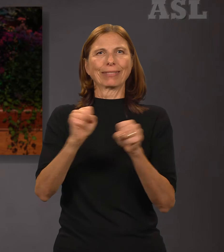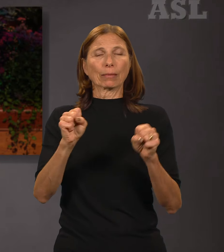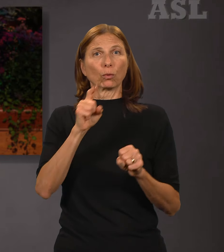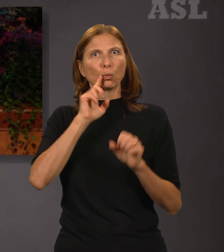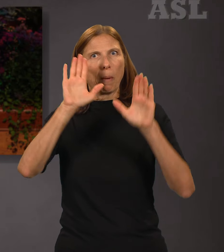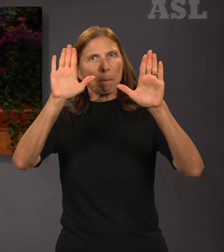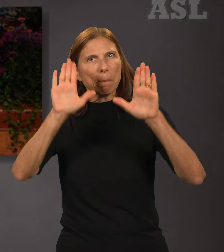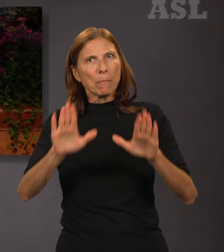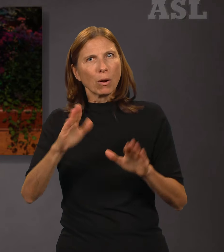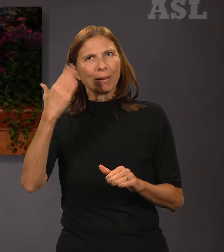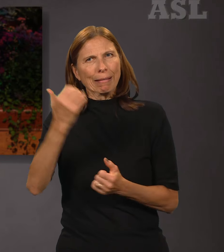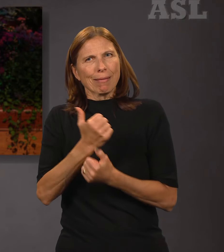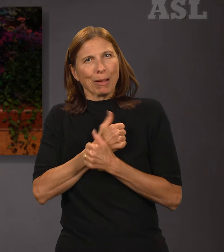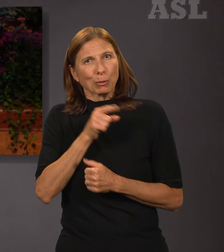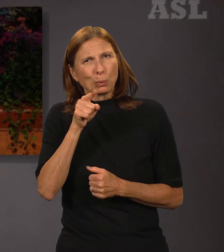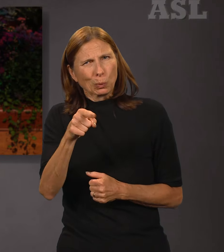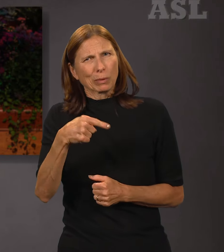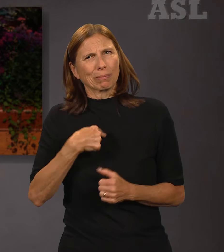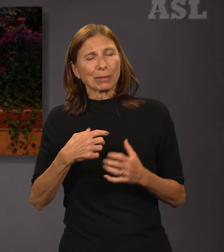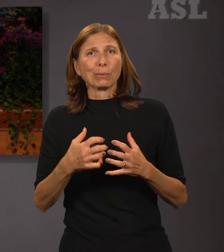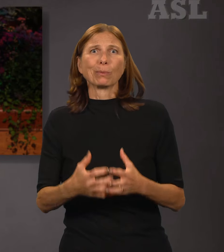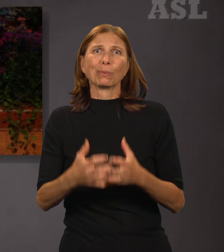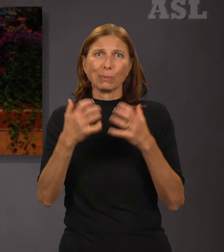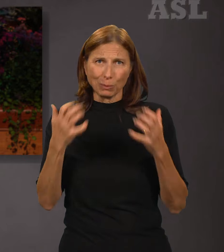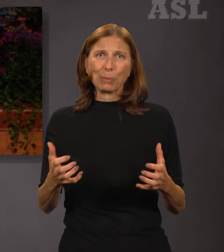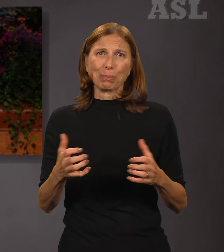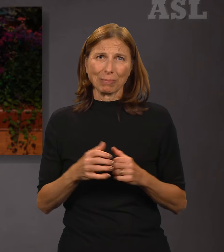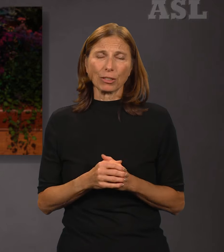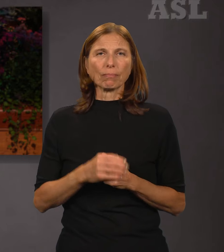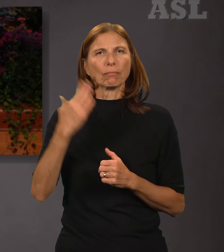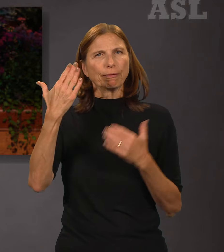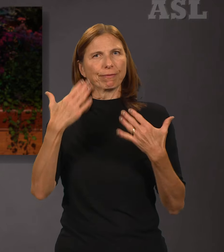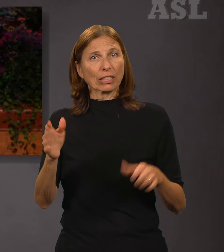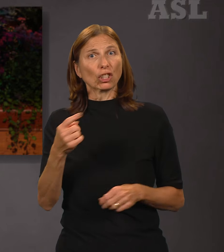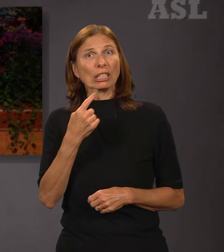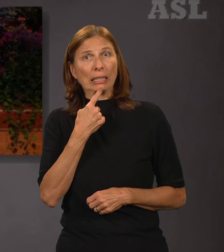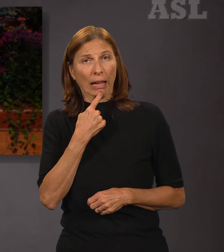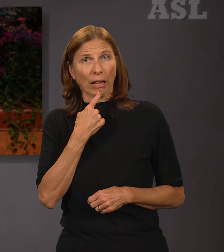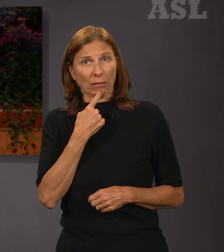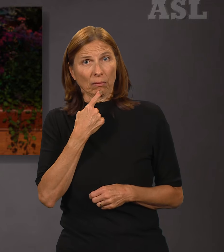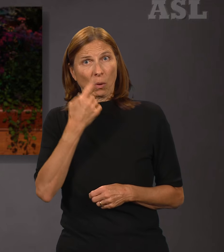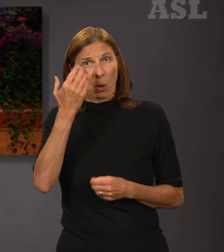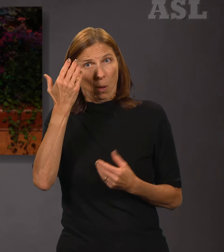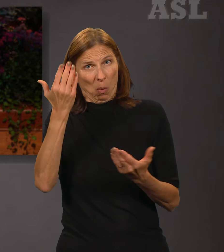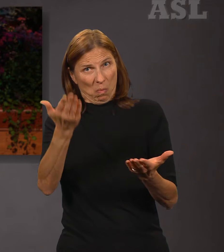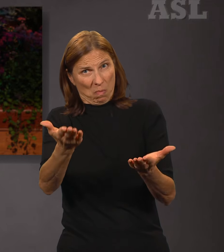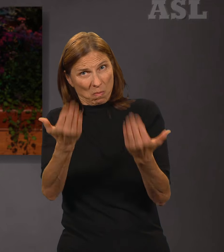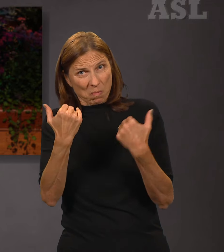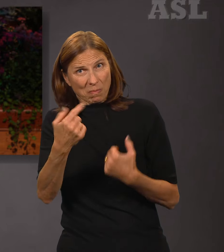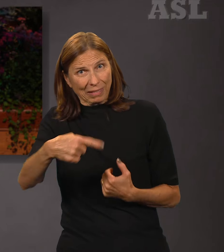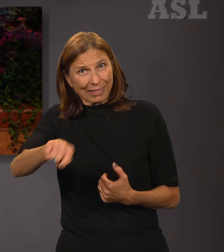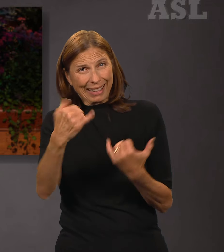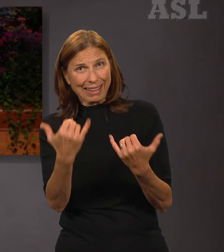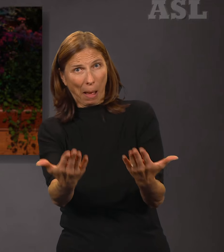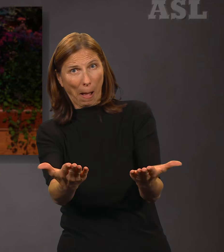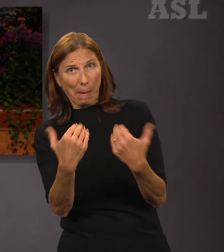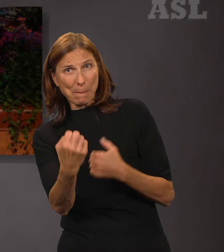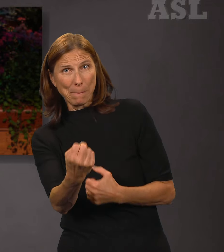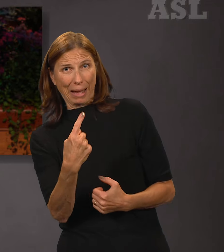It is a miracle He loves you and me in this way. He has said, Will you not now return unto me